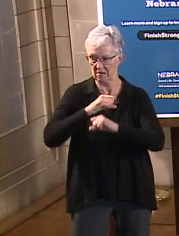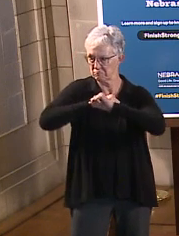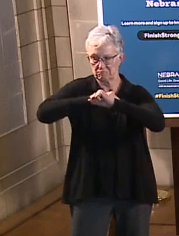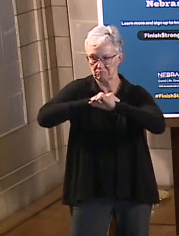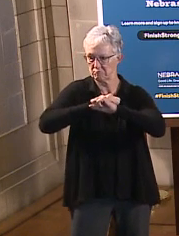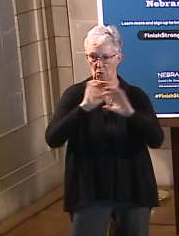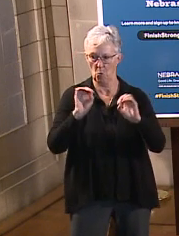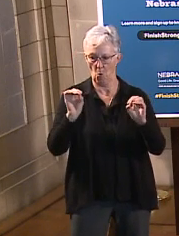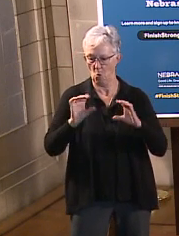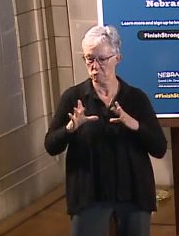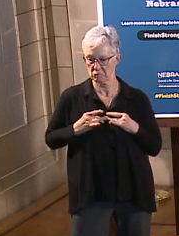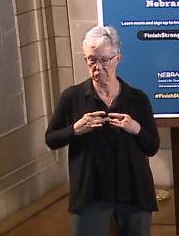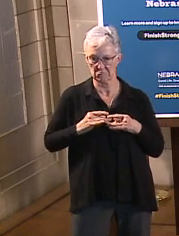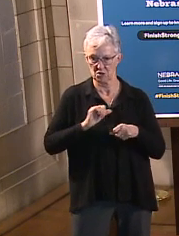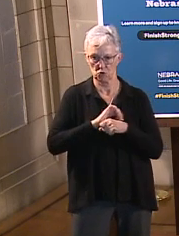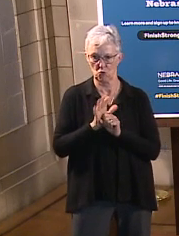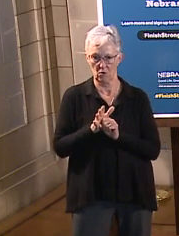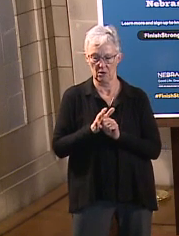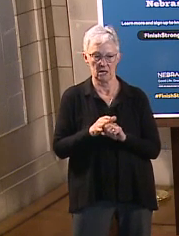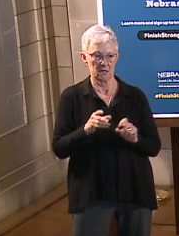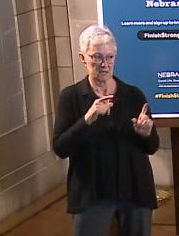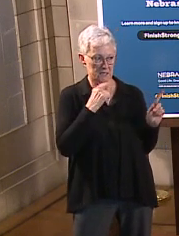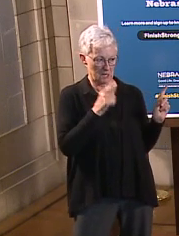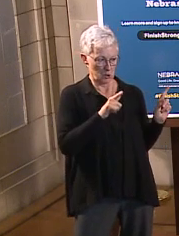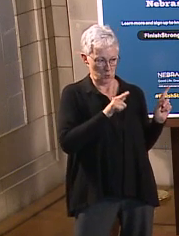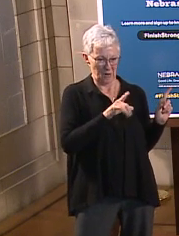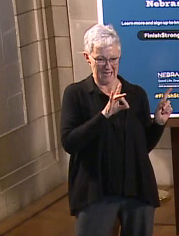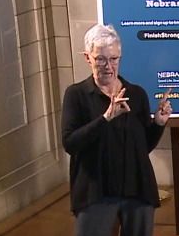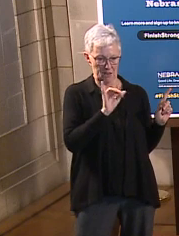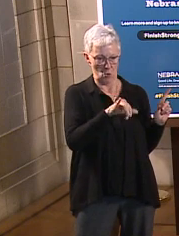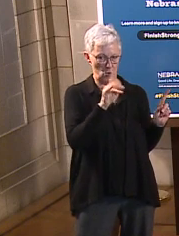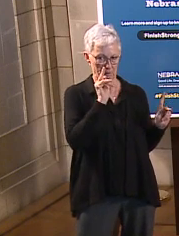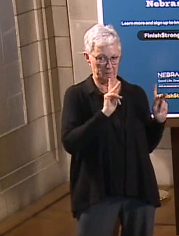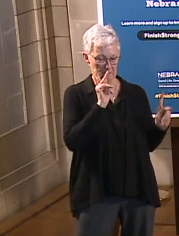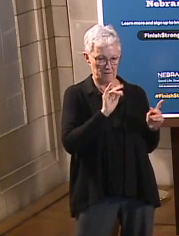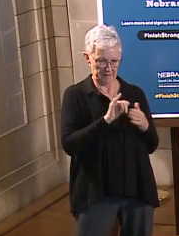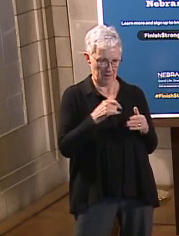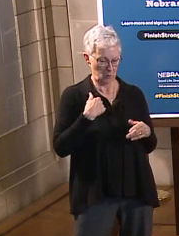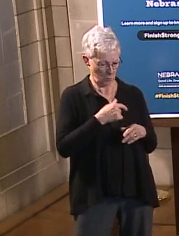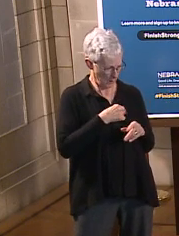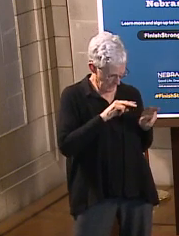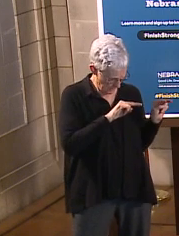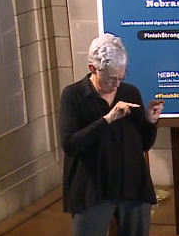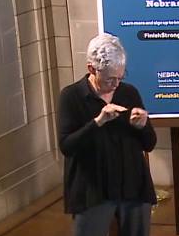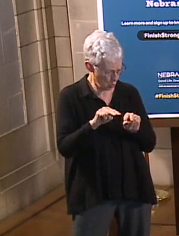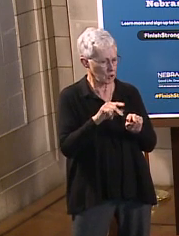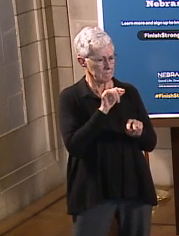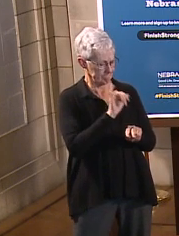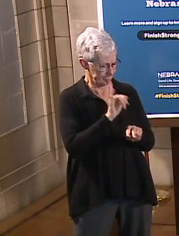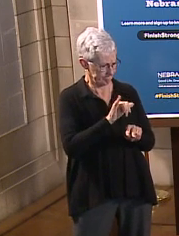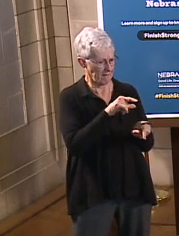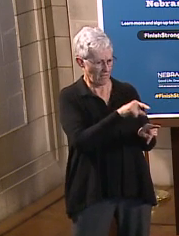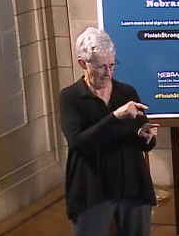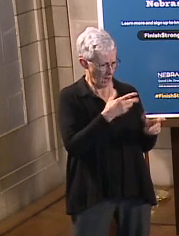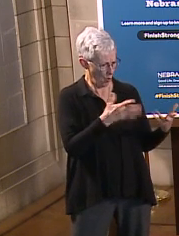confidence in about 28 of those individuals for whom we've been able to do genomic sequencing on.